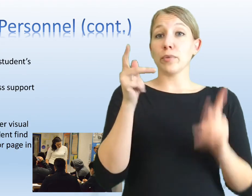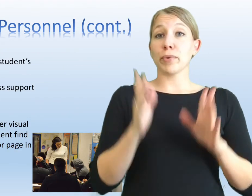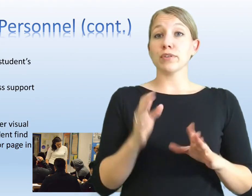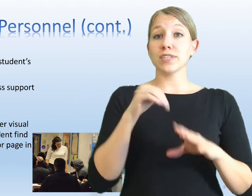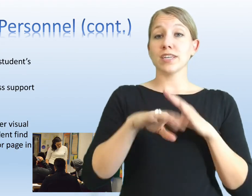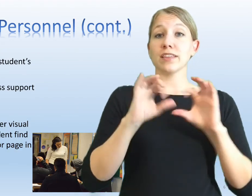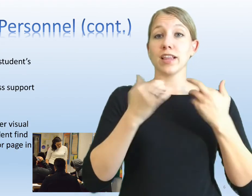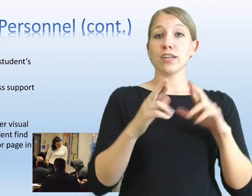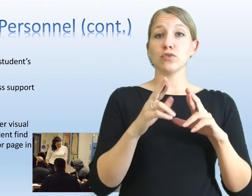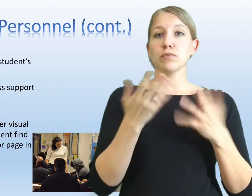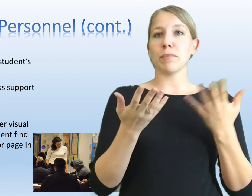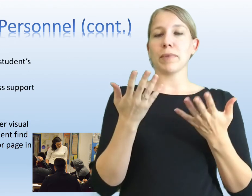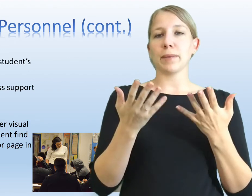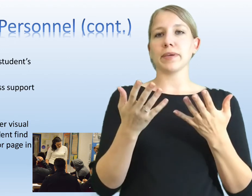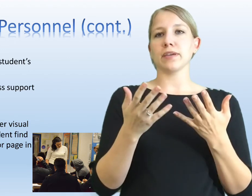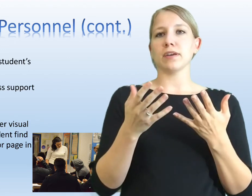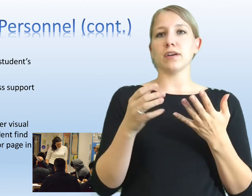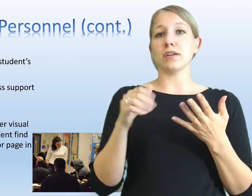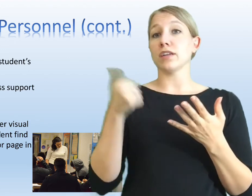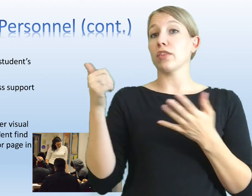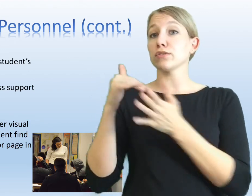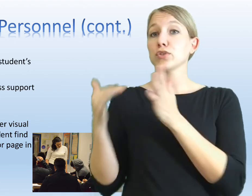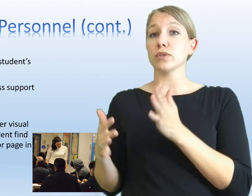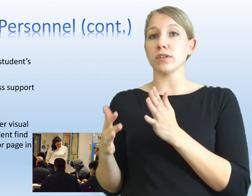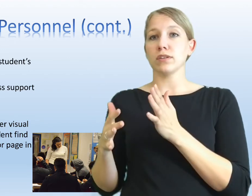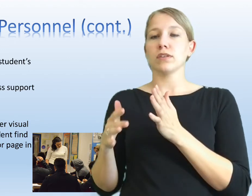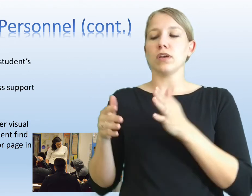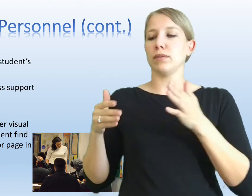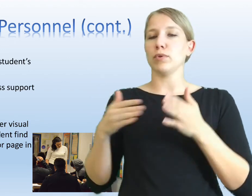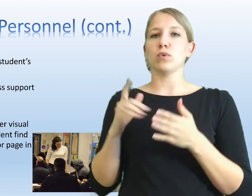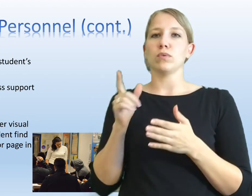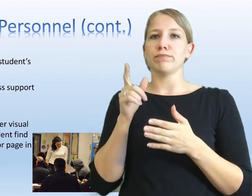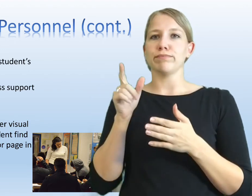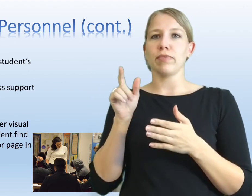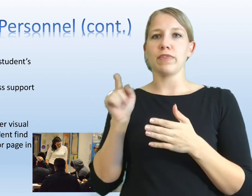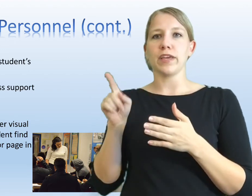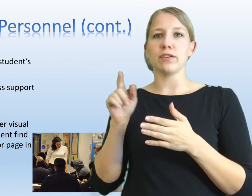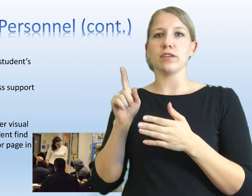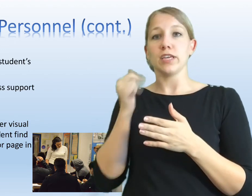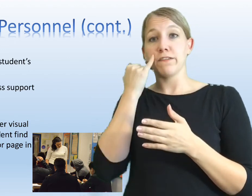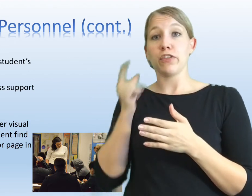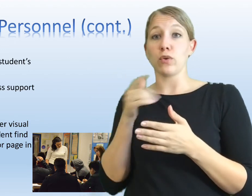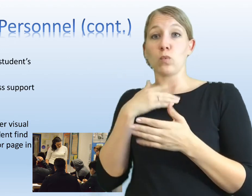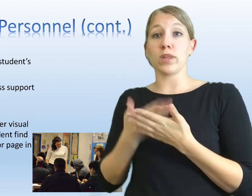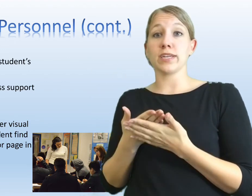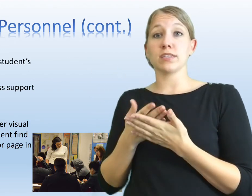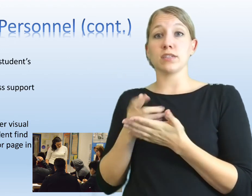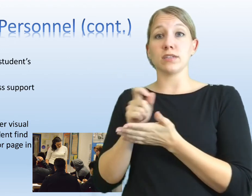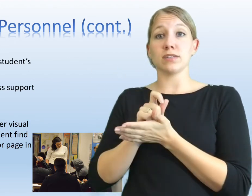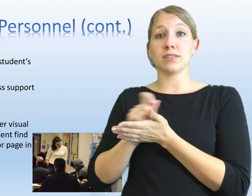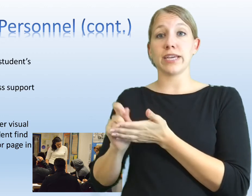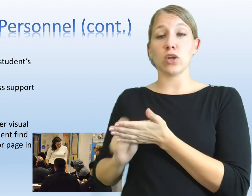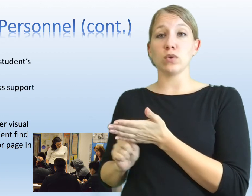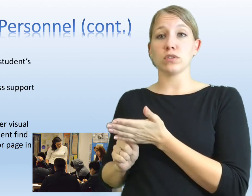Another person in the classroom might be another student. If they're willing to take notes